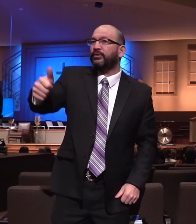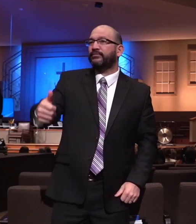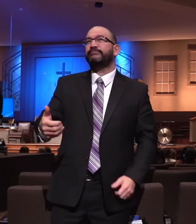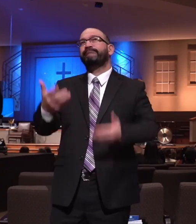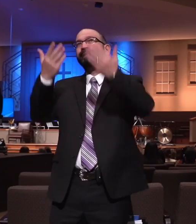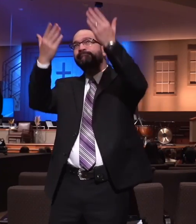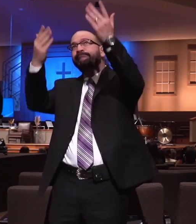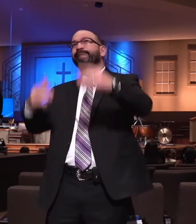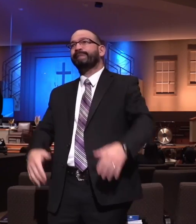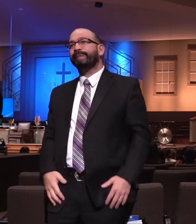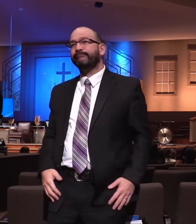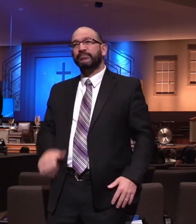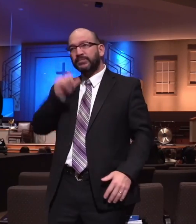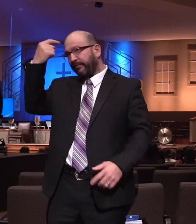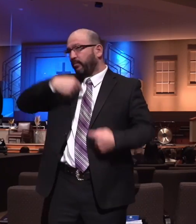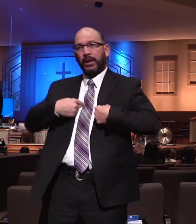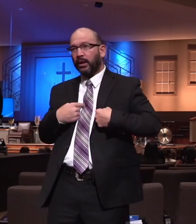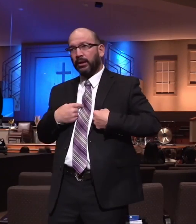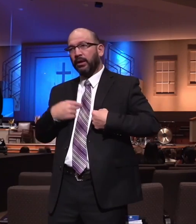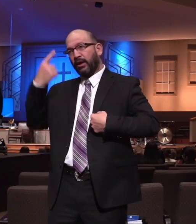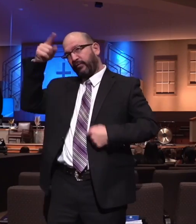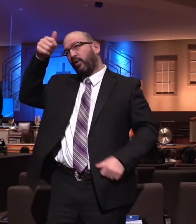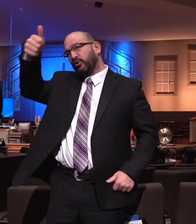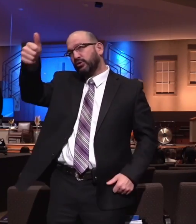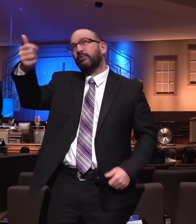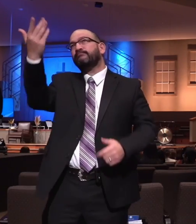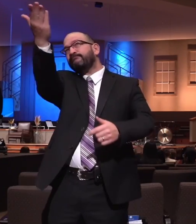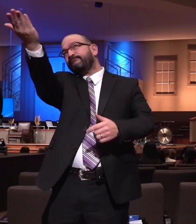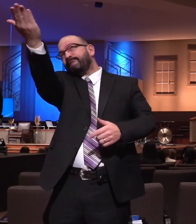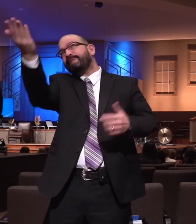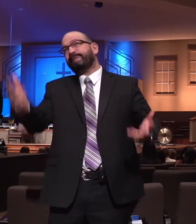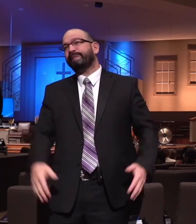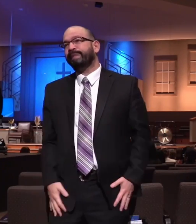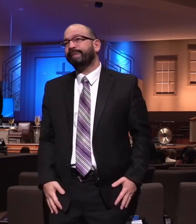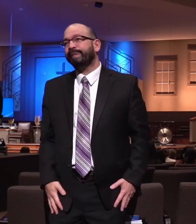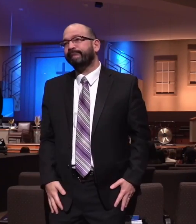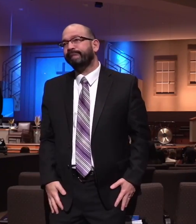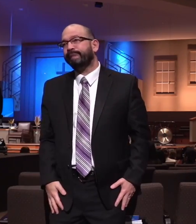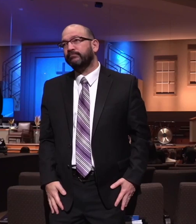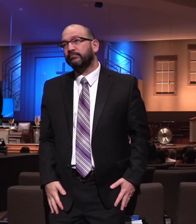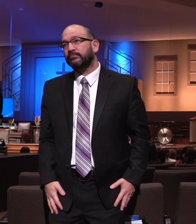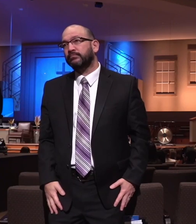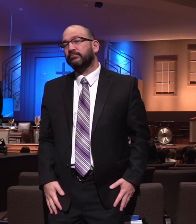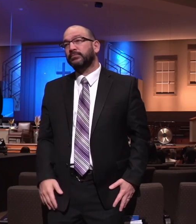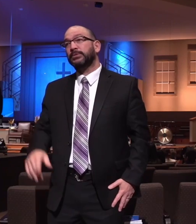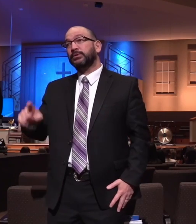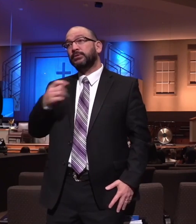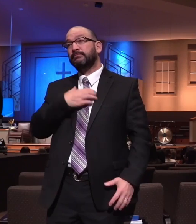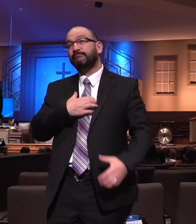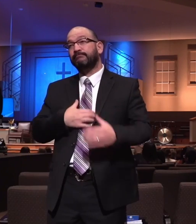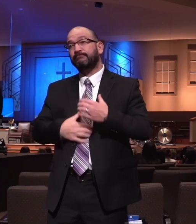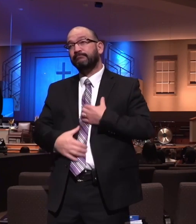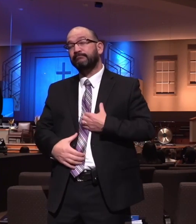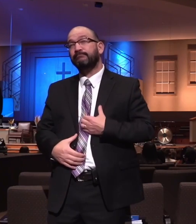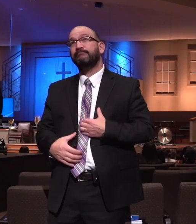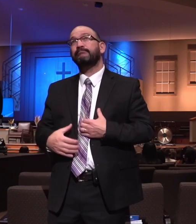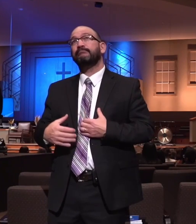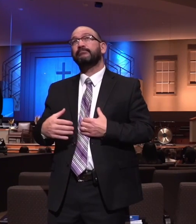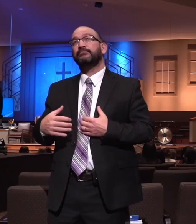Everybody, give me an amen on that. But hear me. You ought to desire to have, it ought to be your